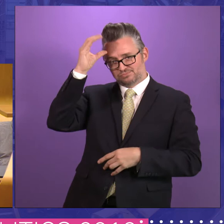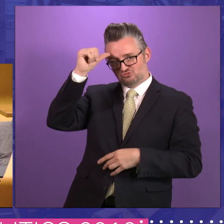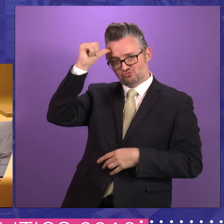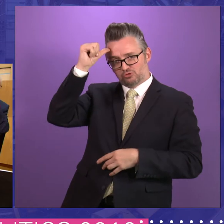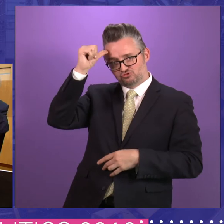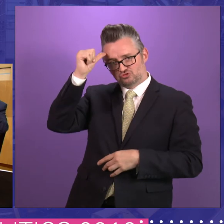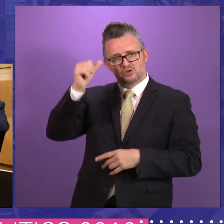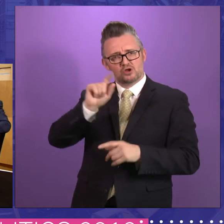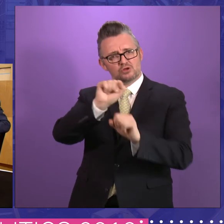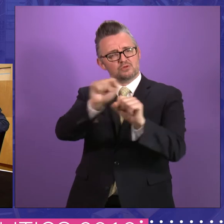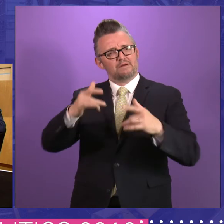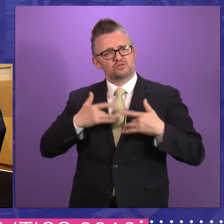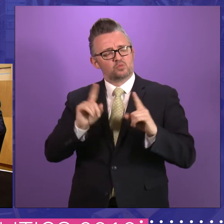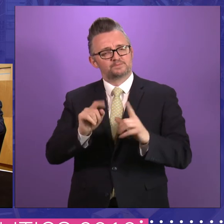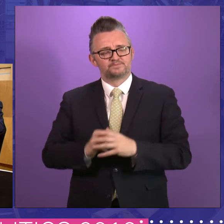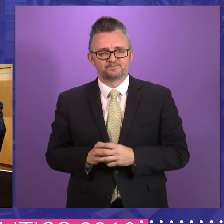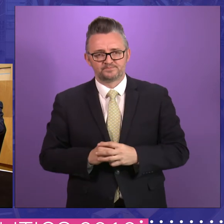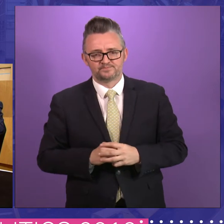16. Thanks very much.